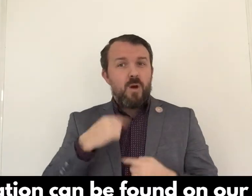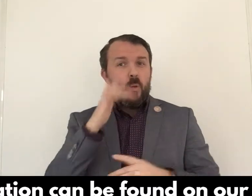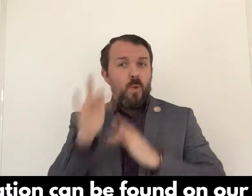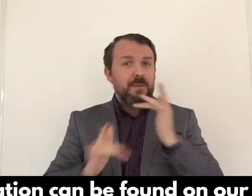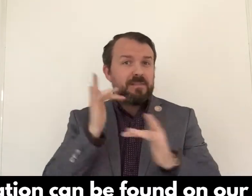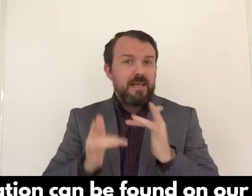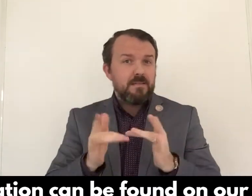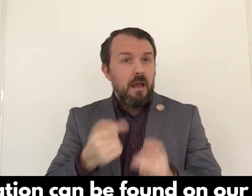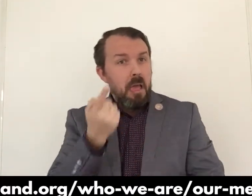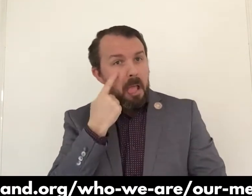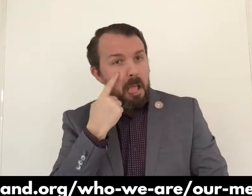our website.